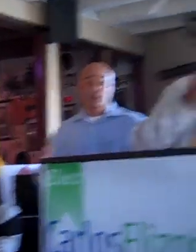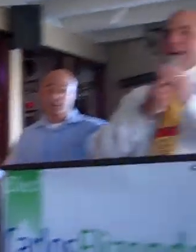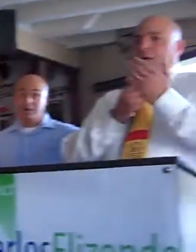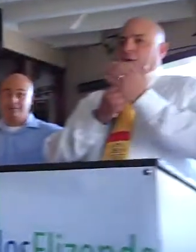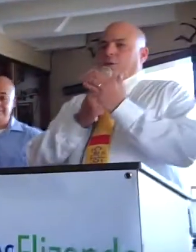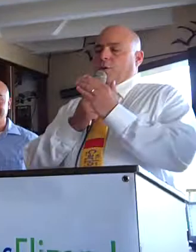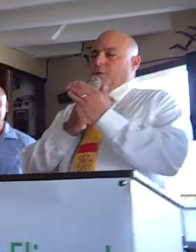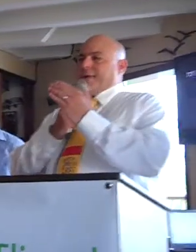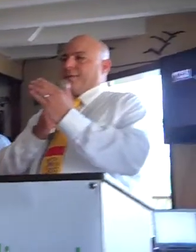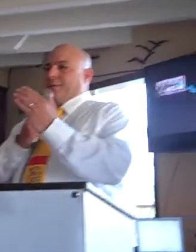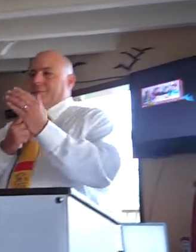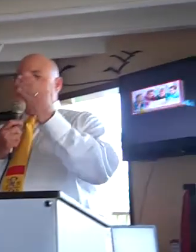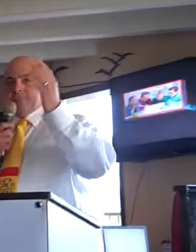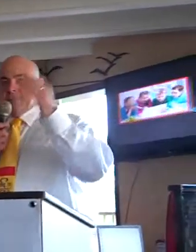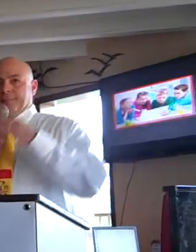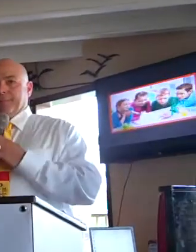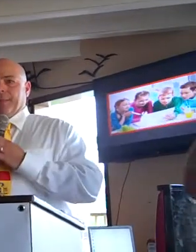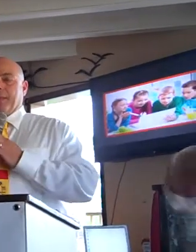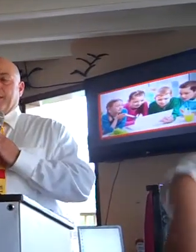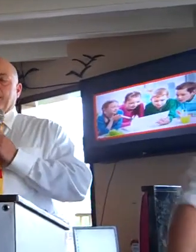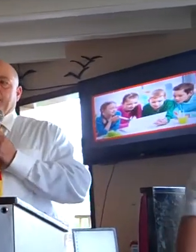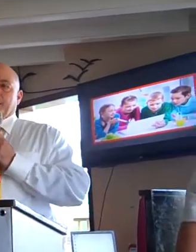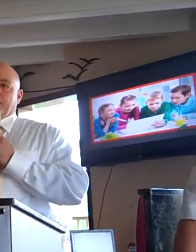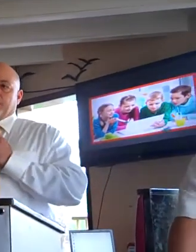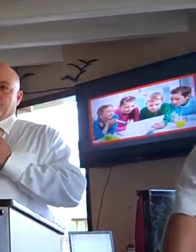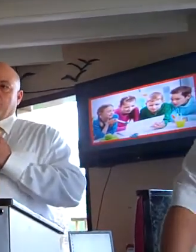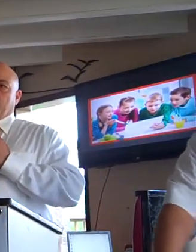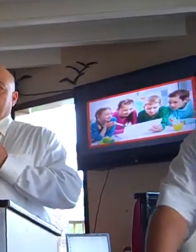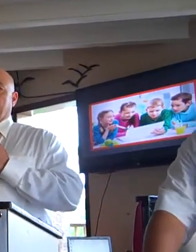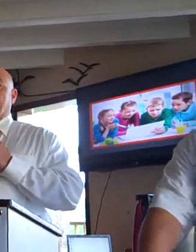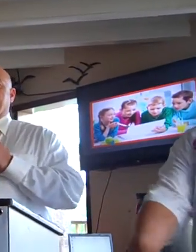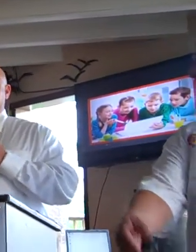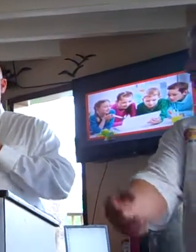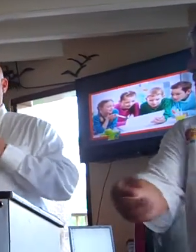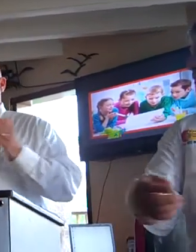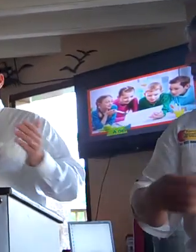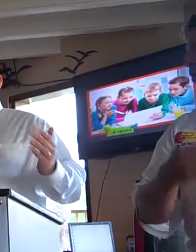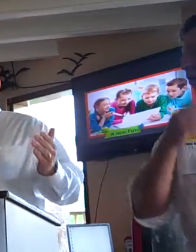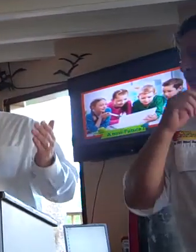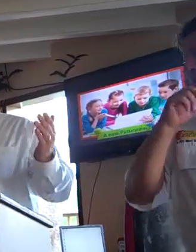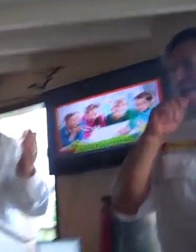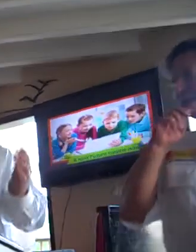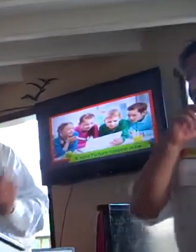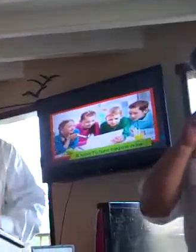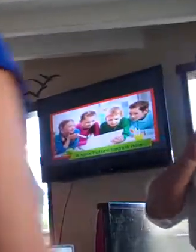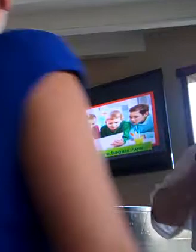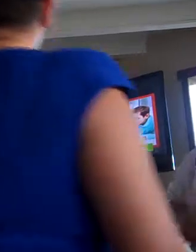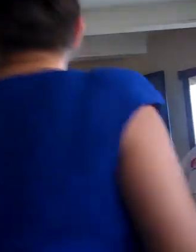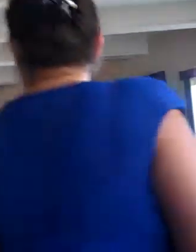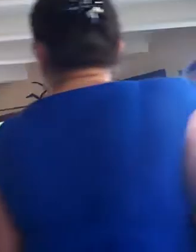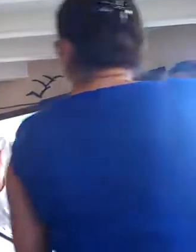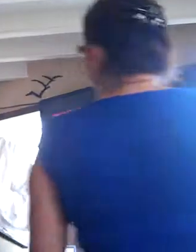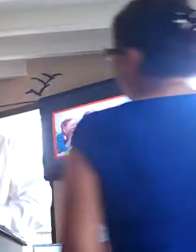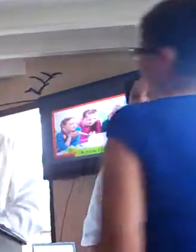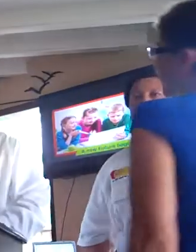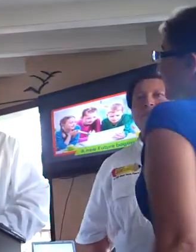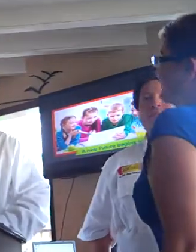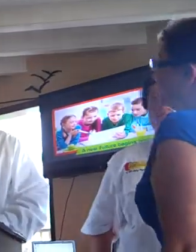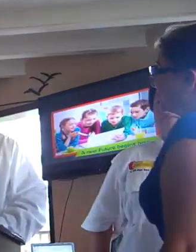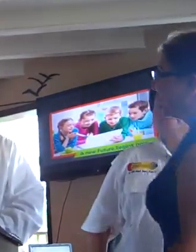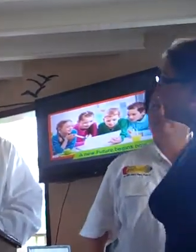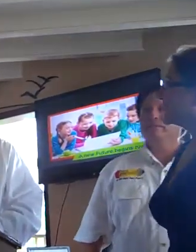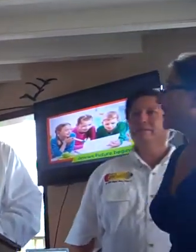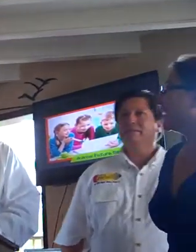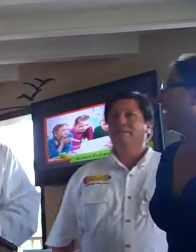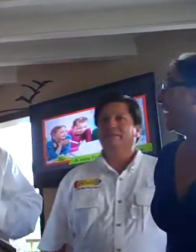I couldn't do it without them. Also, this young lady coming up to the stage, she's my private